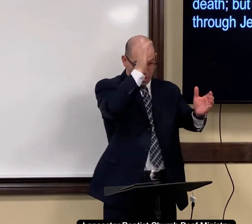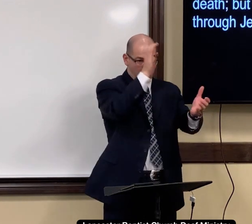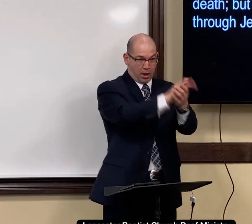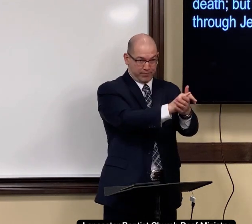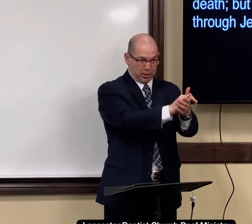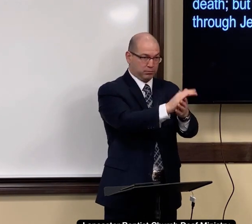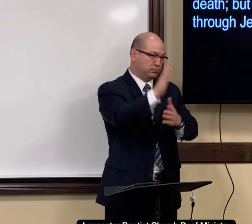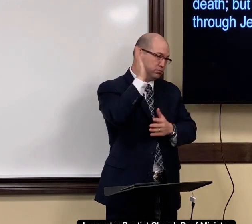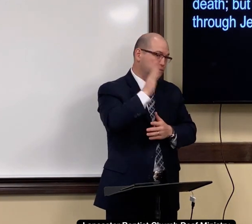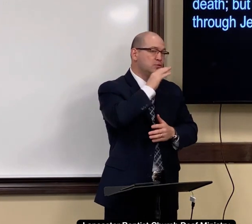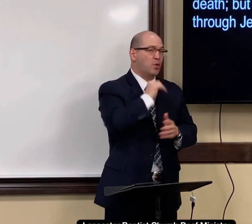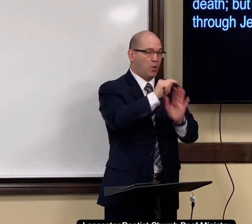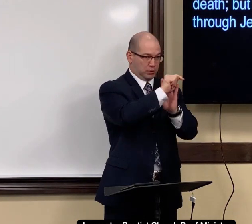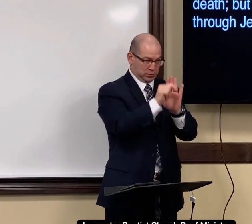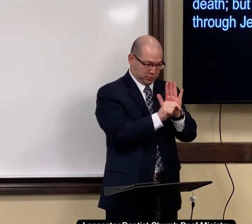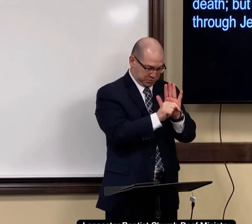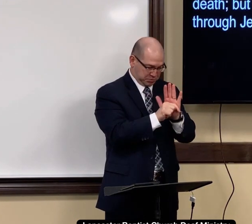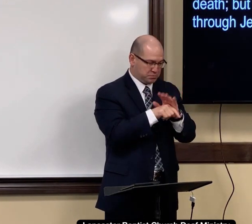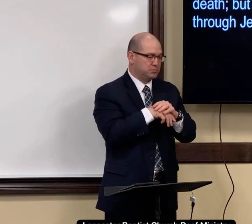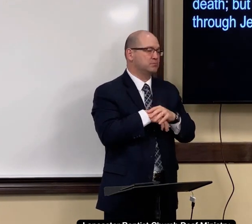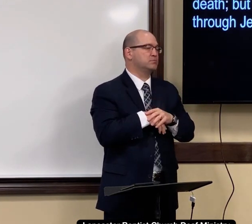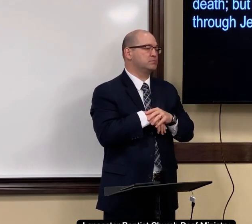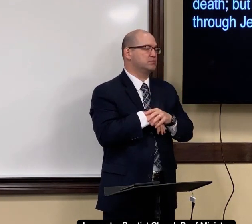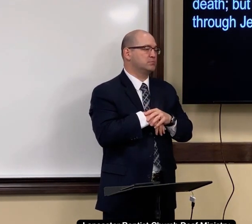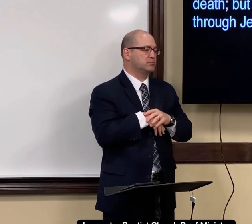That was Jacob's wife, a long time ago in the Old Testament.